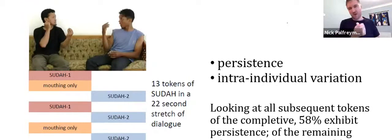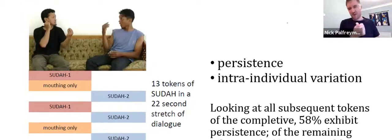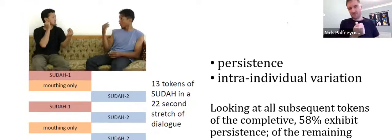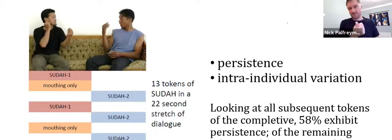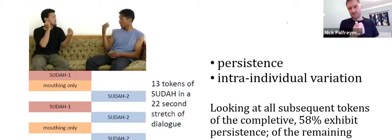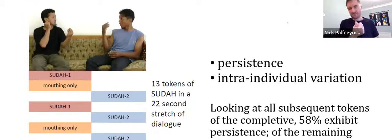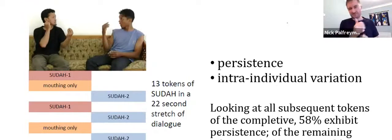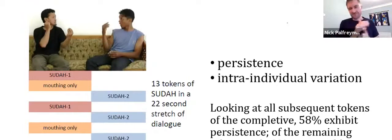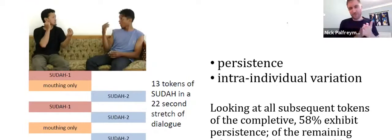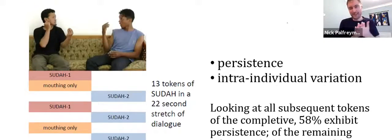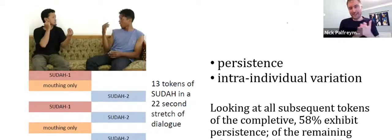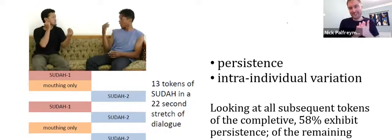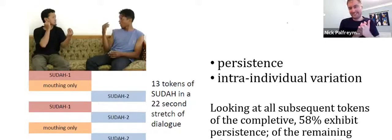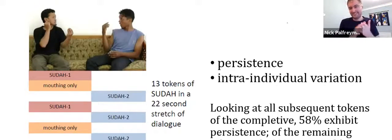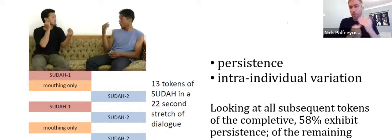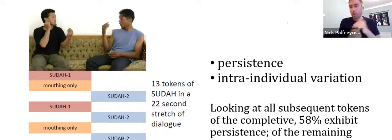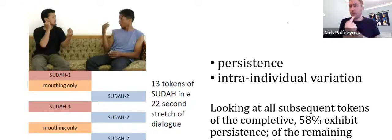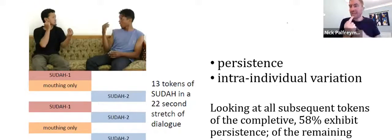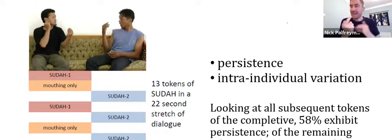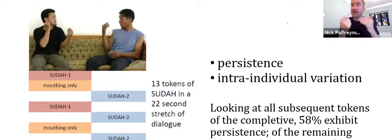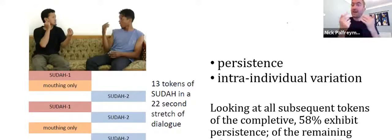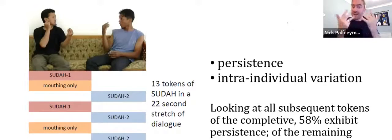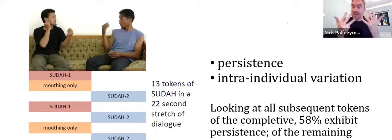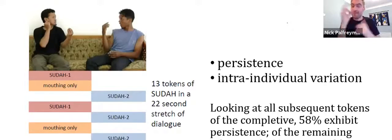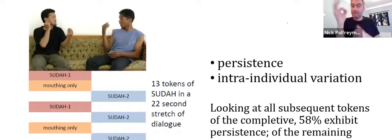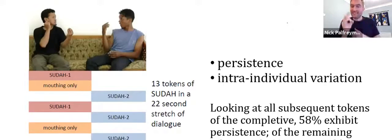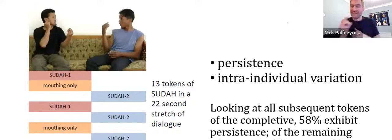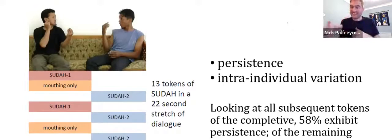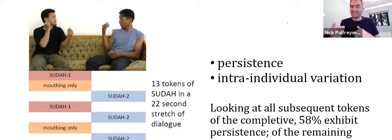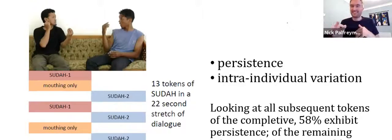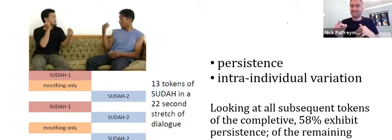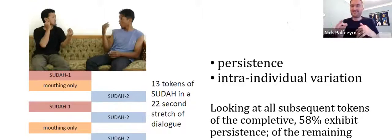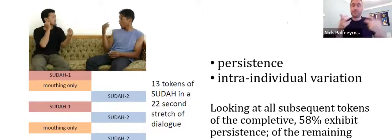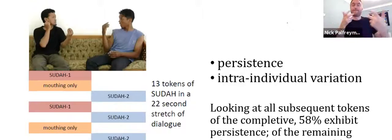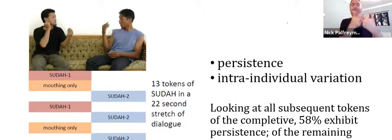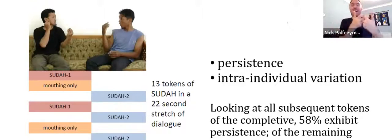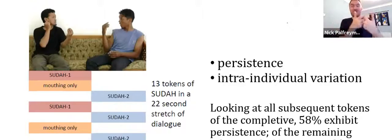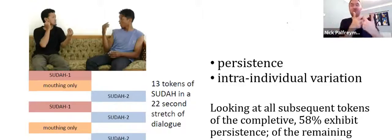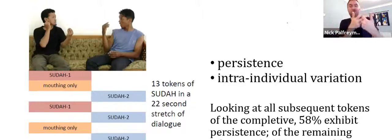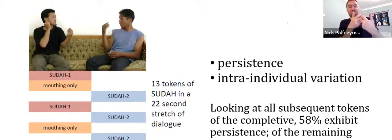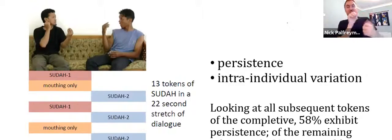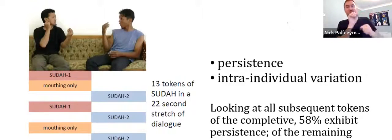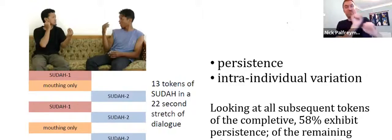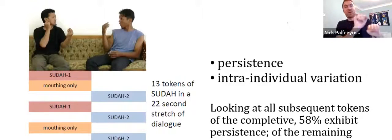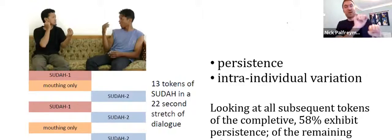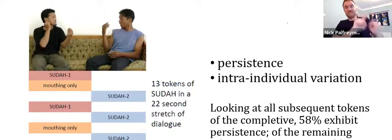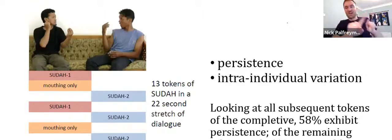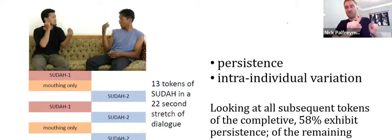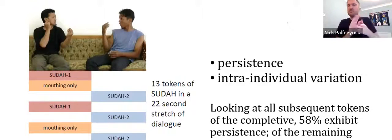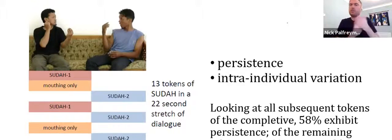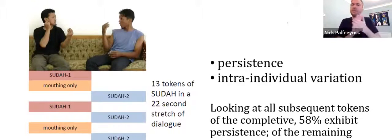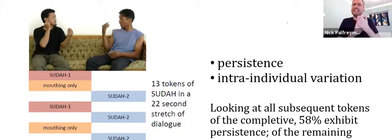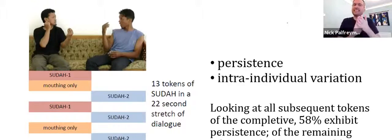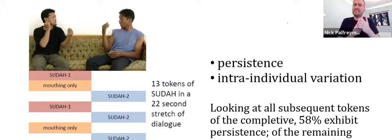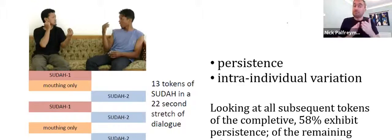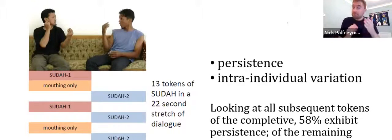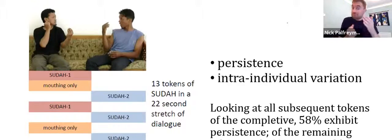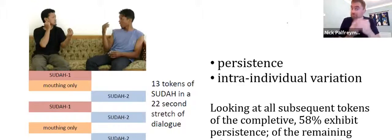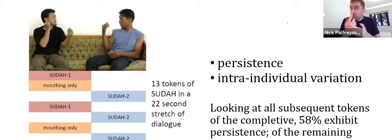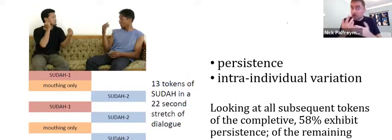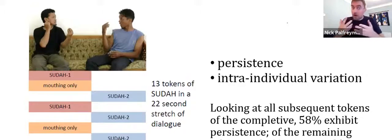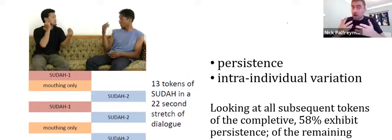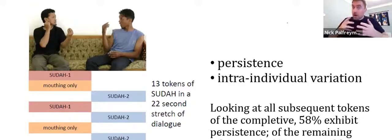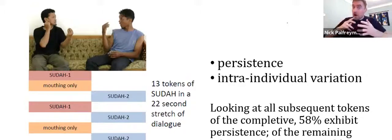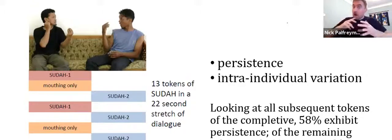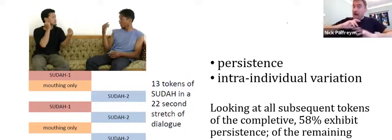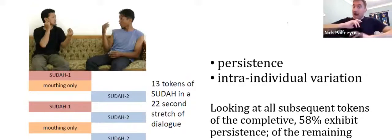person, the other interlocutor, but that's rarely actually occurring. That's only happening in 9% of the corpus, 9